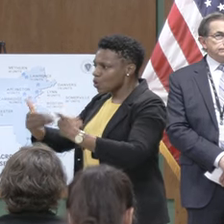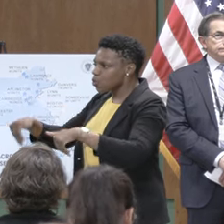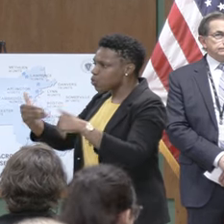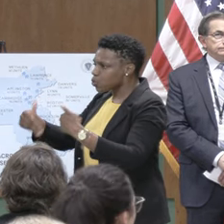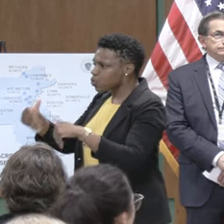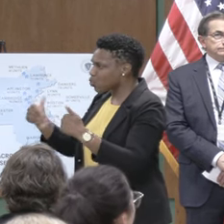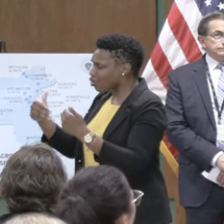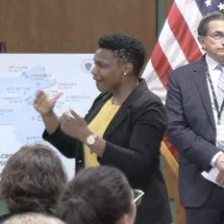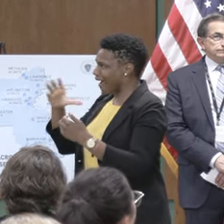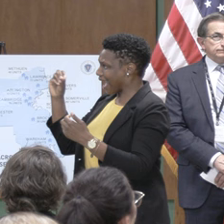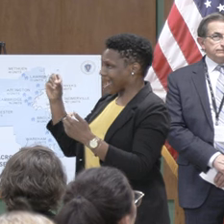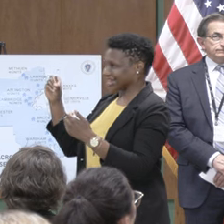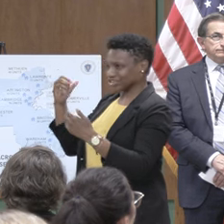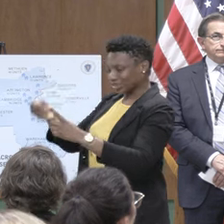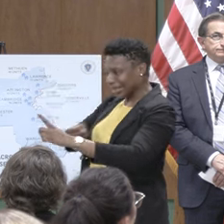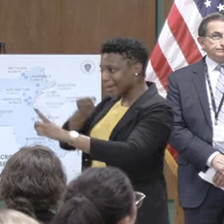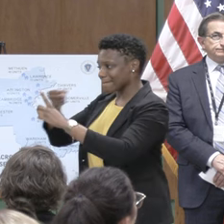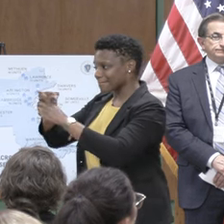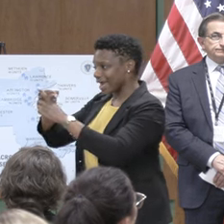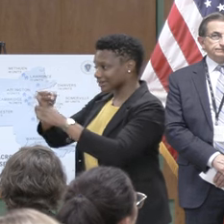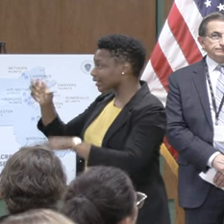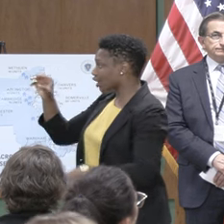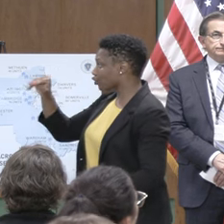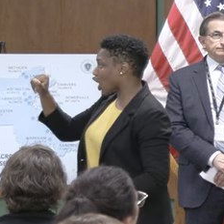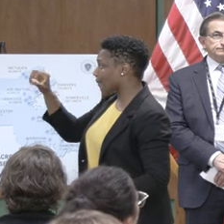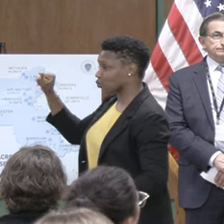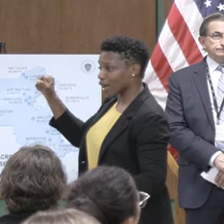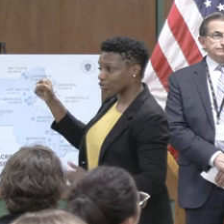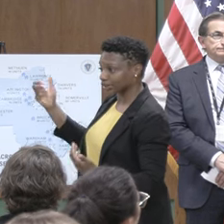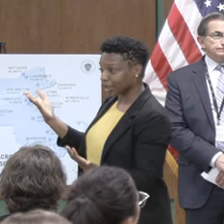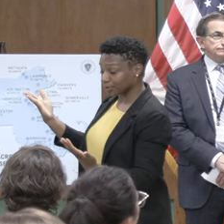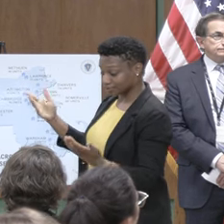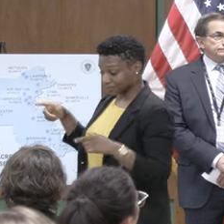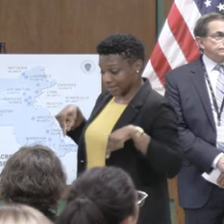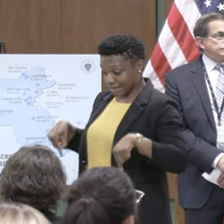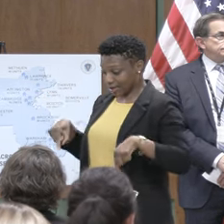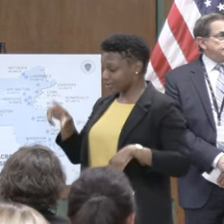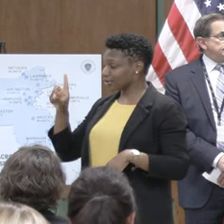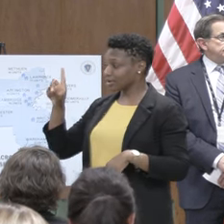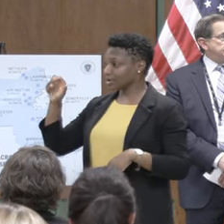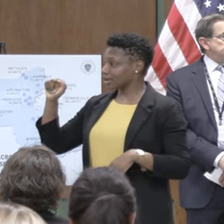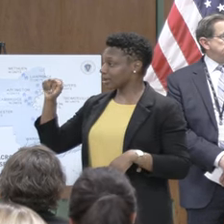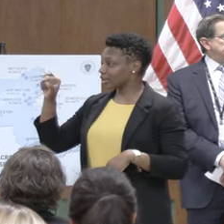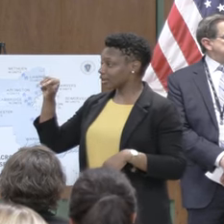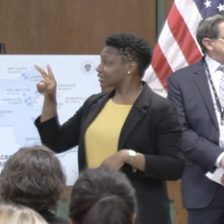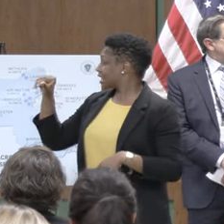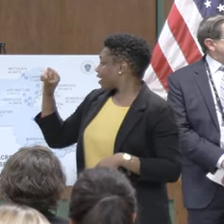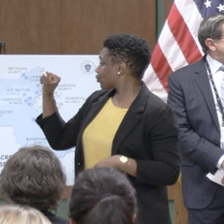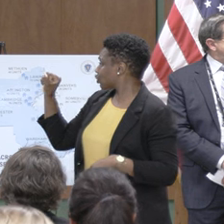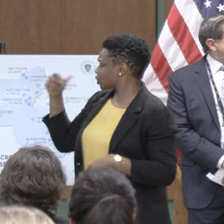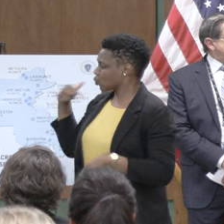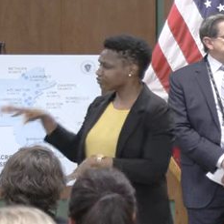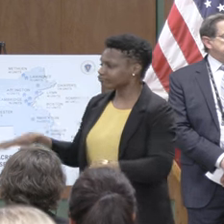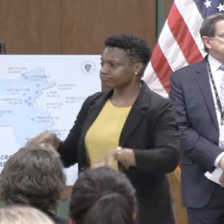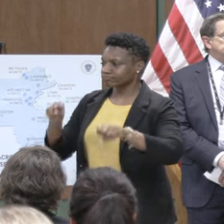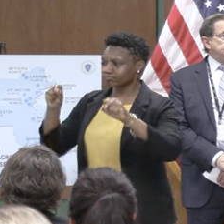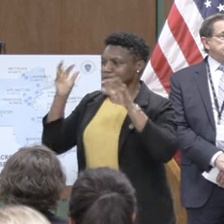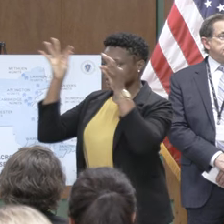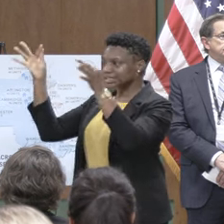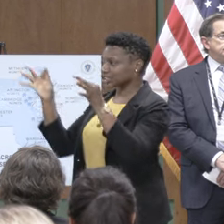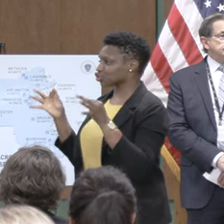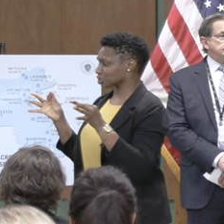the commonwealth today we in Danvers as a community have taken decisive action in the last few years